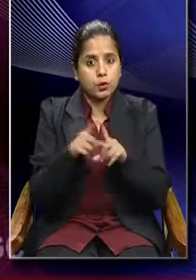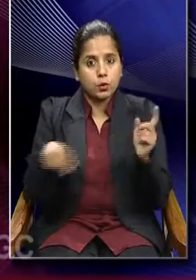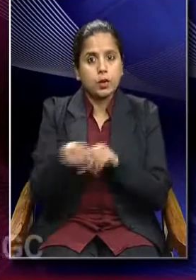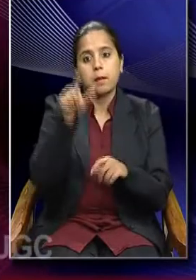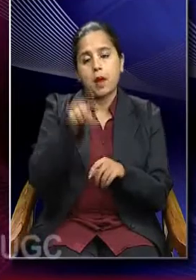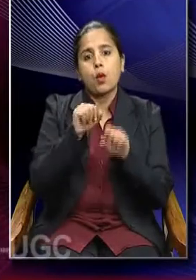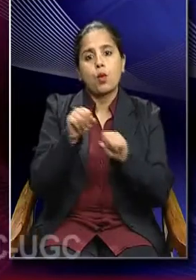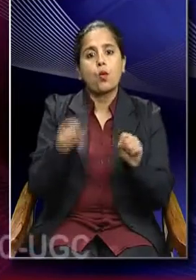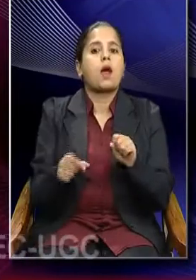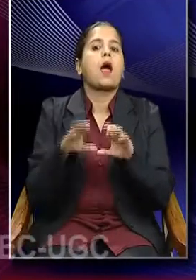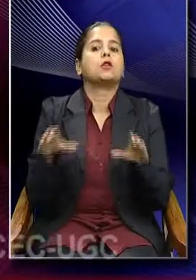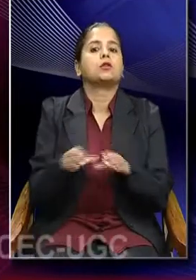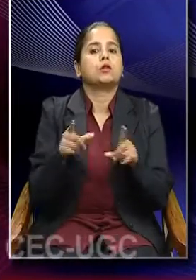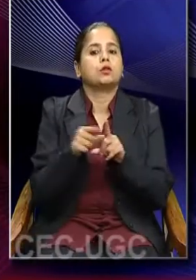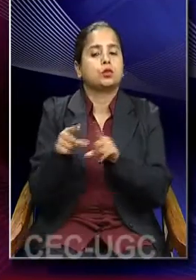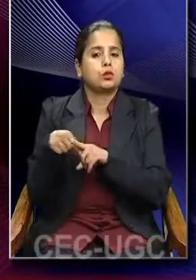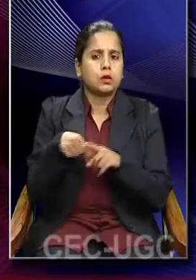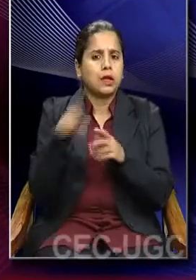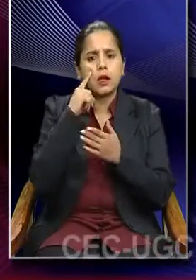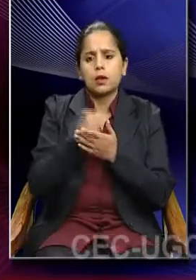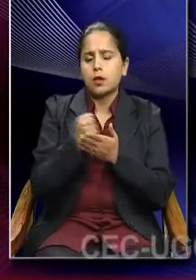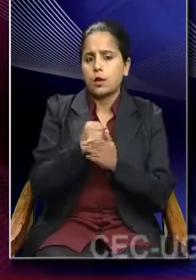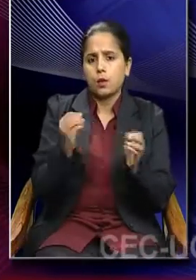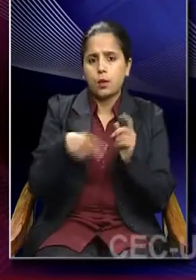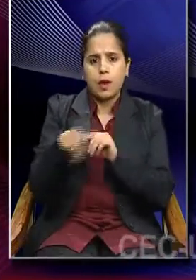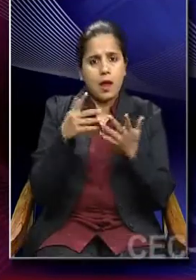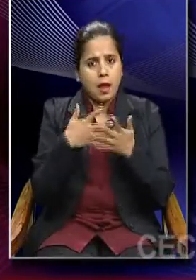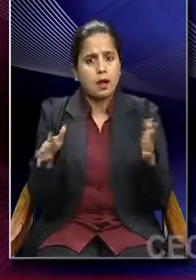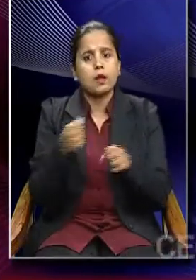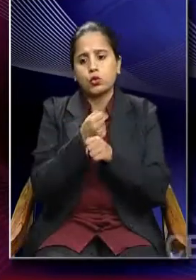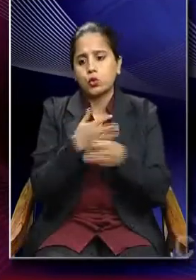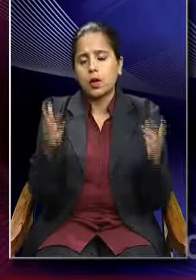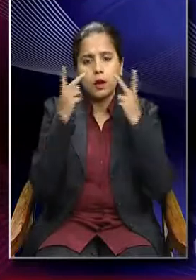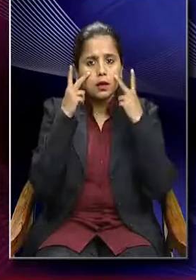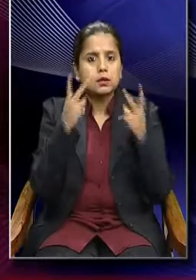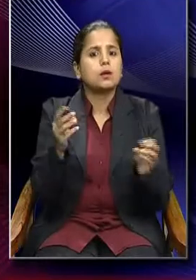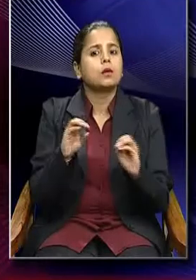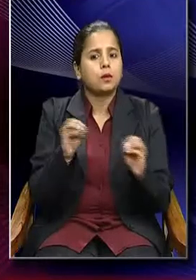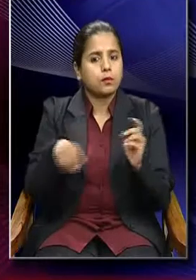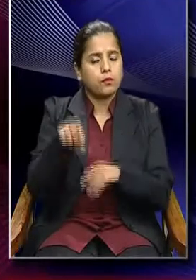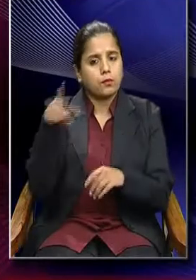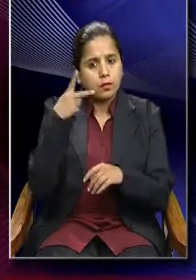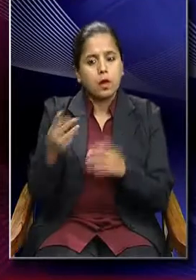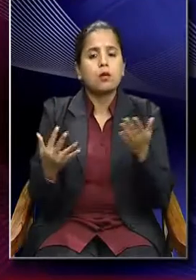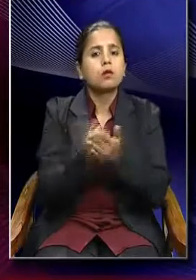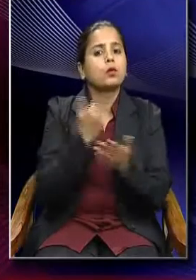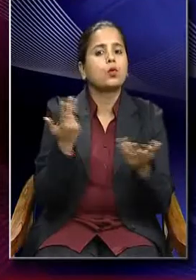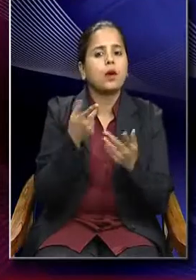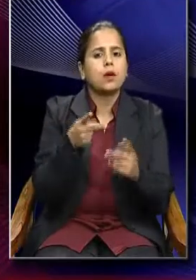level action and they are not trying to arrive at any generalization. They will arrive at